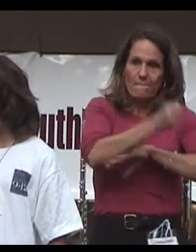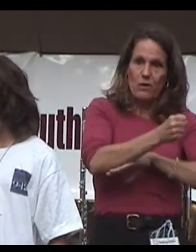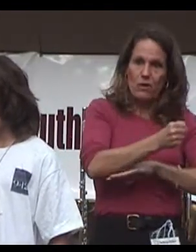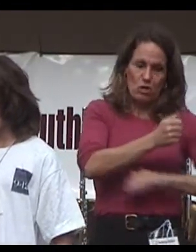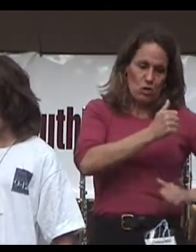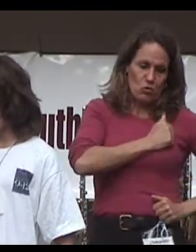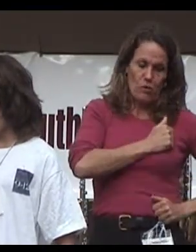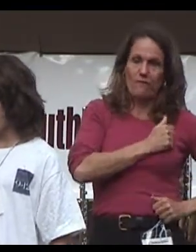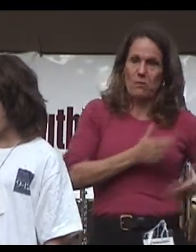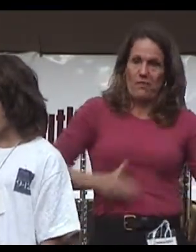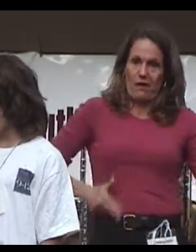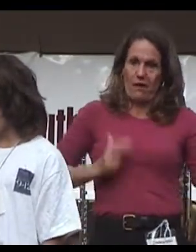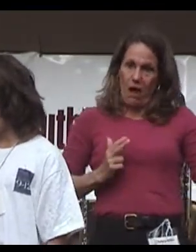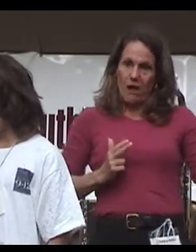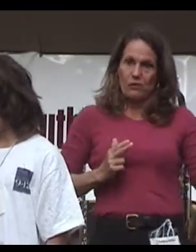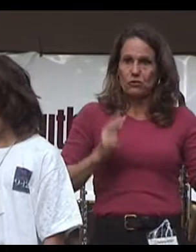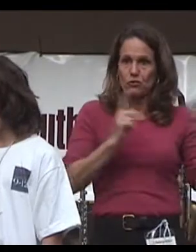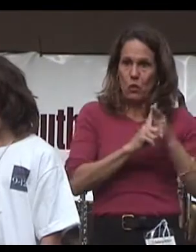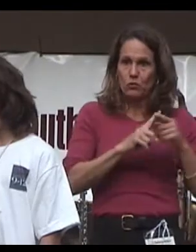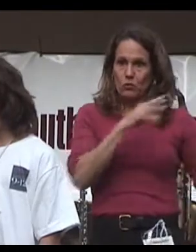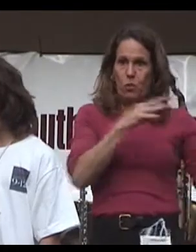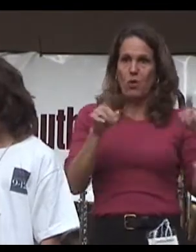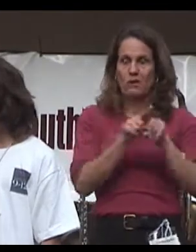with a gun to go to war, like in Iran.